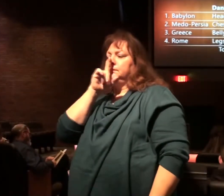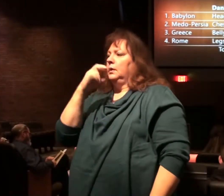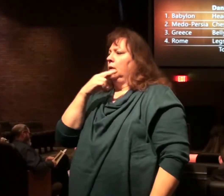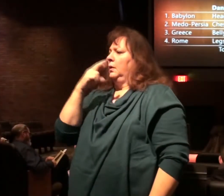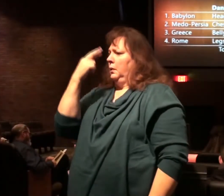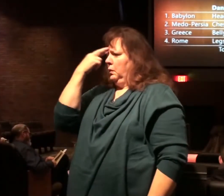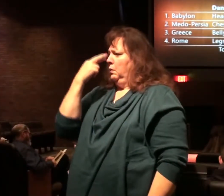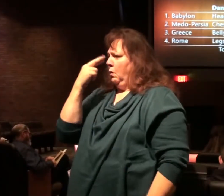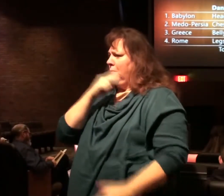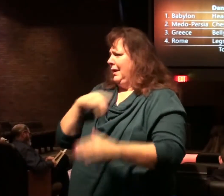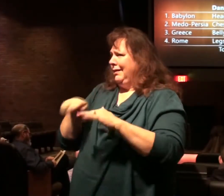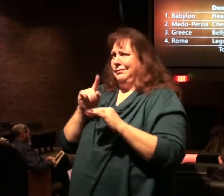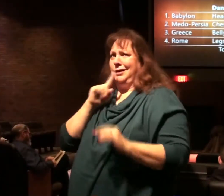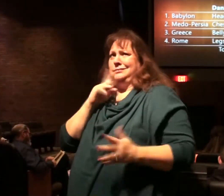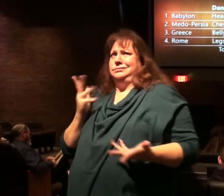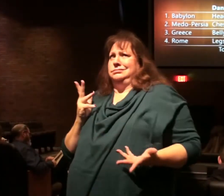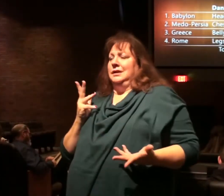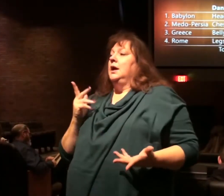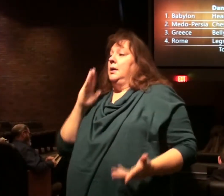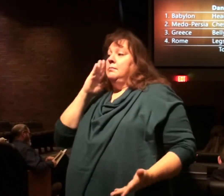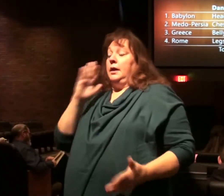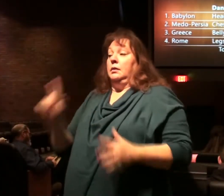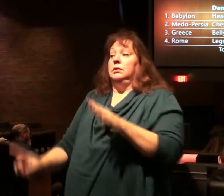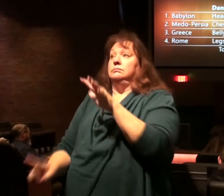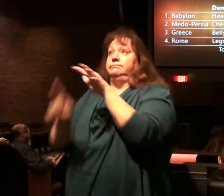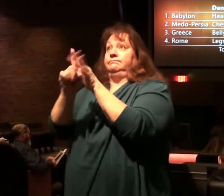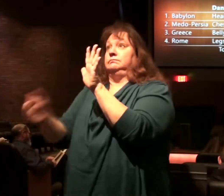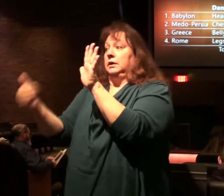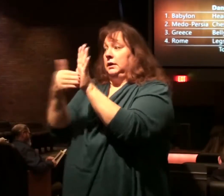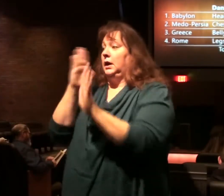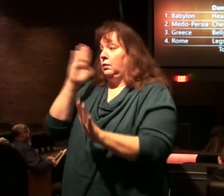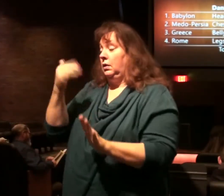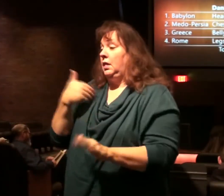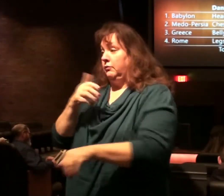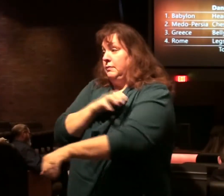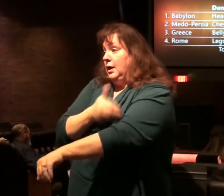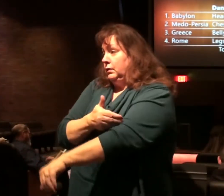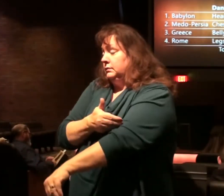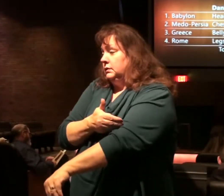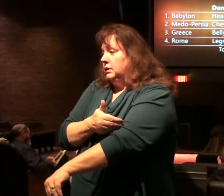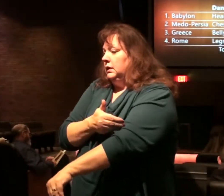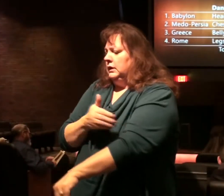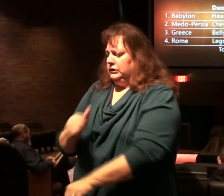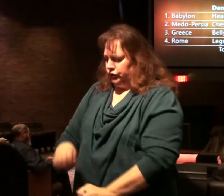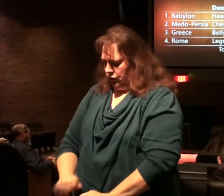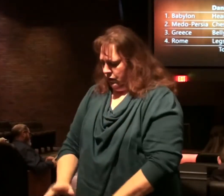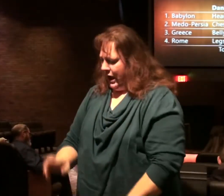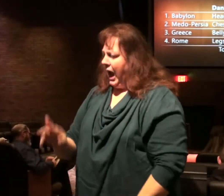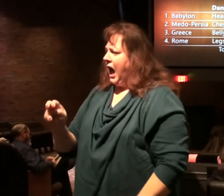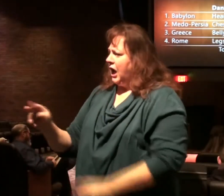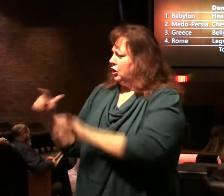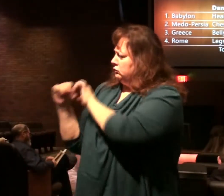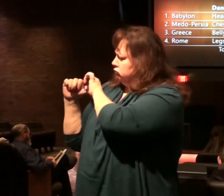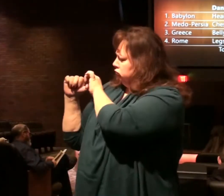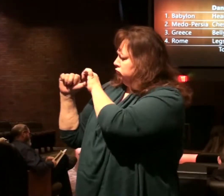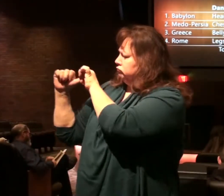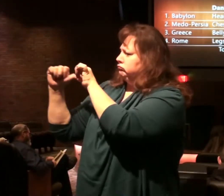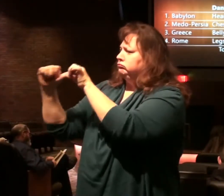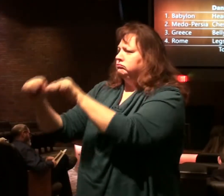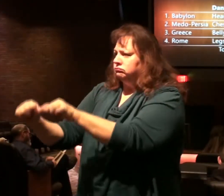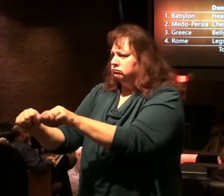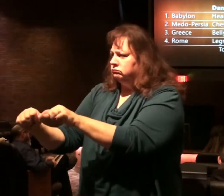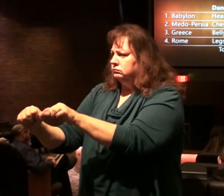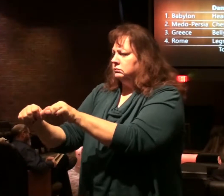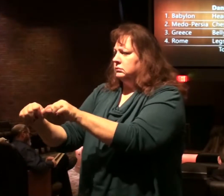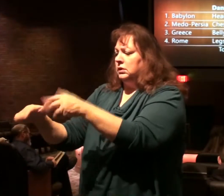empire ruling, but it's going to come back into power. That's why the iron continues. There's no